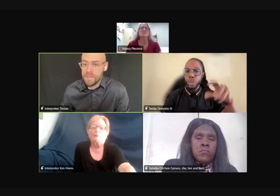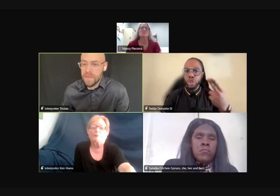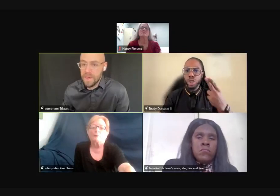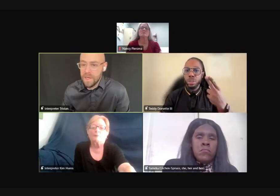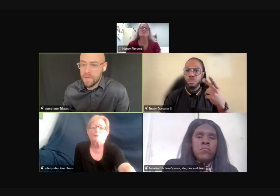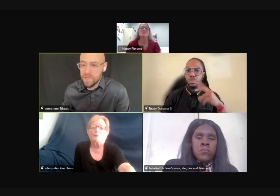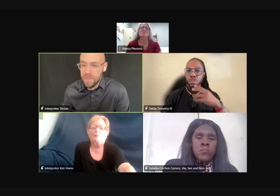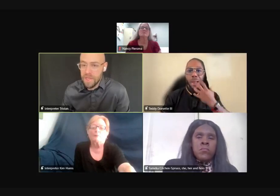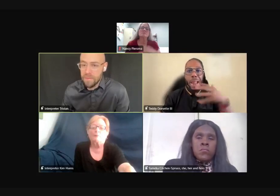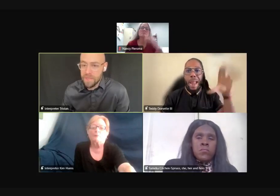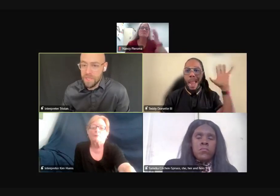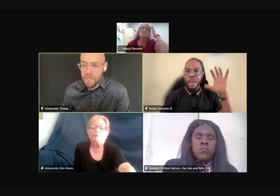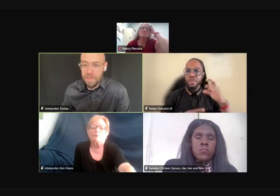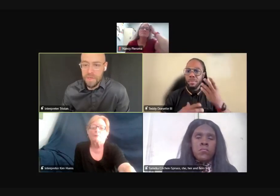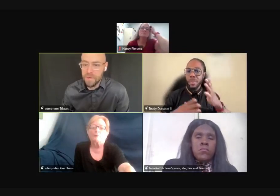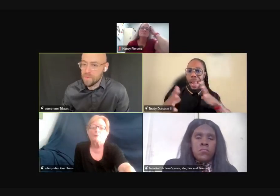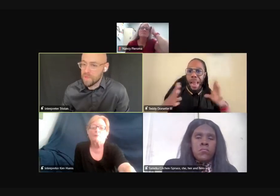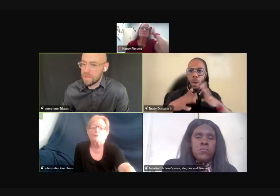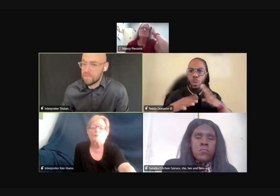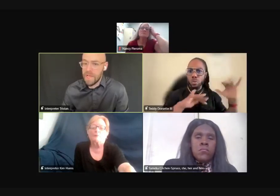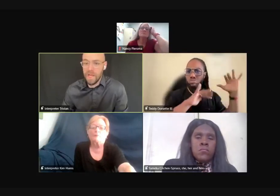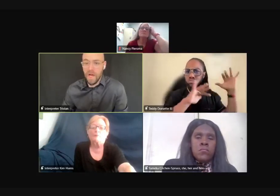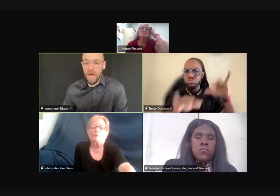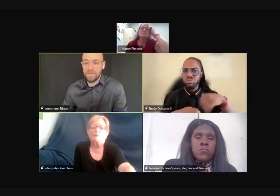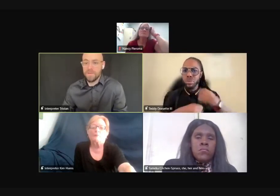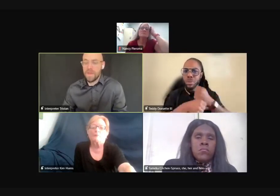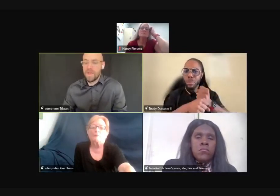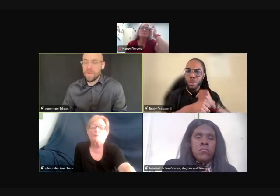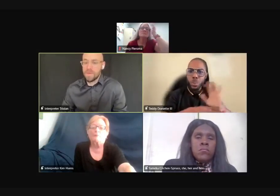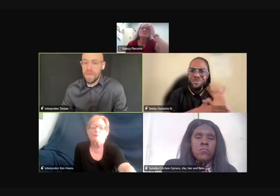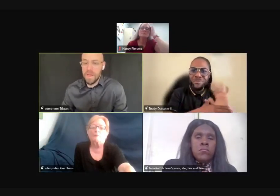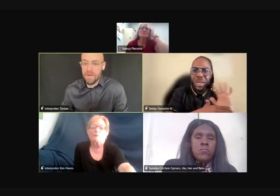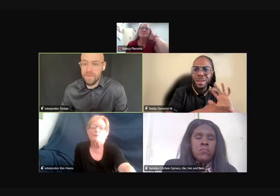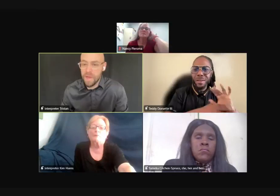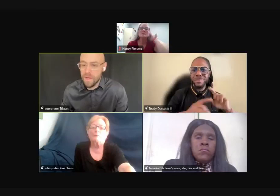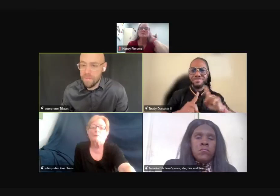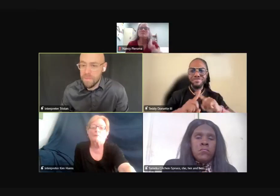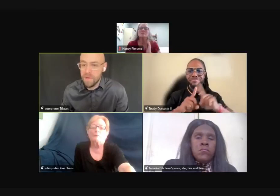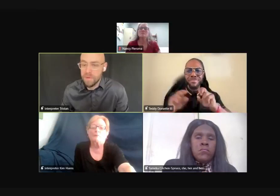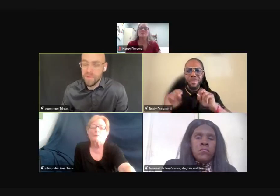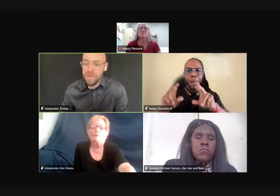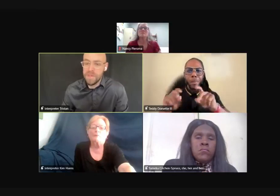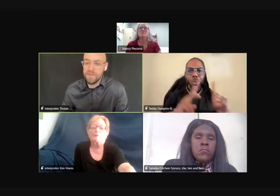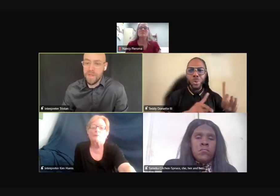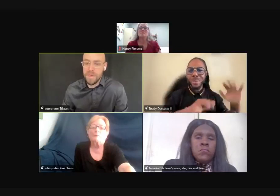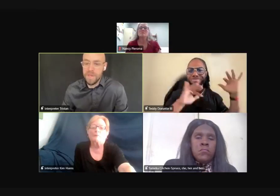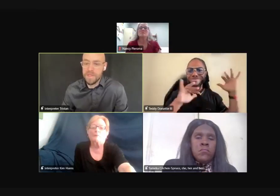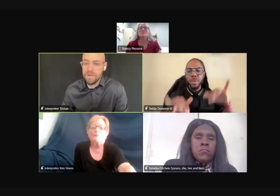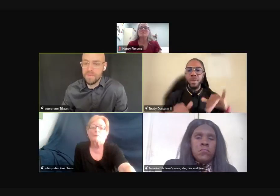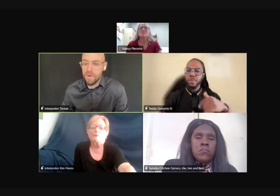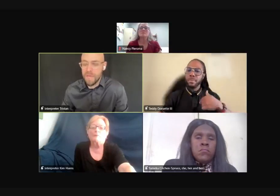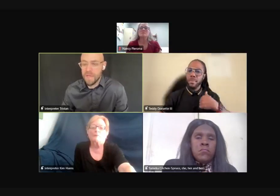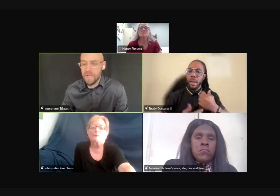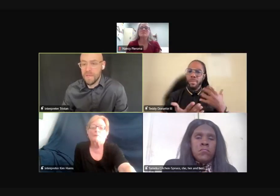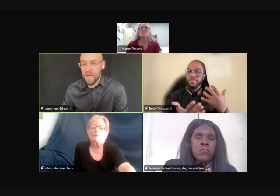There was an industry in Michigan. It was really taking off. There was a lot of movie development and filmmaking in the